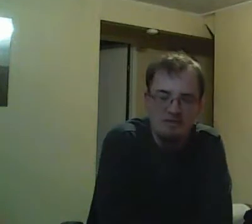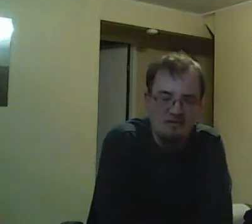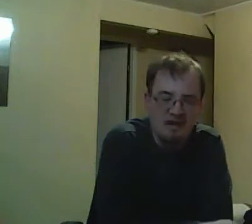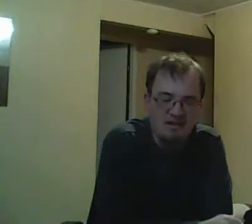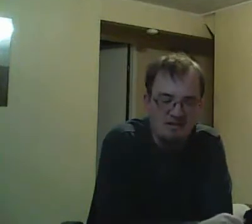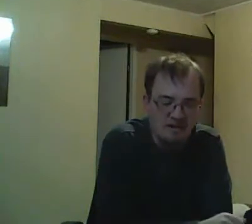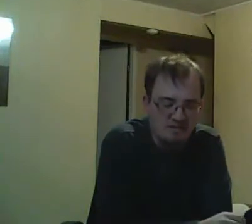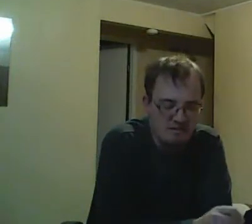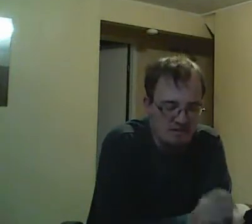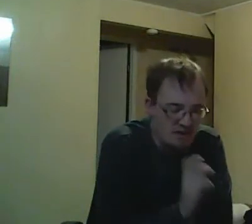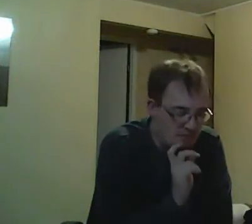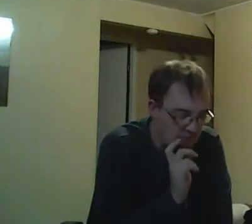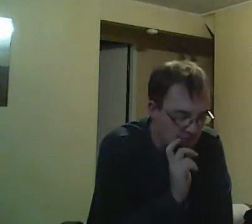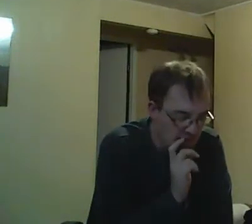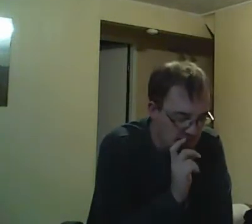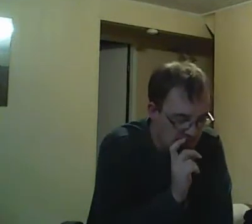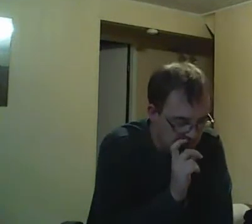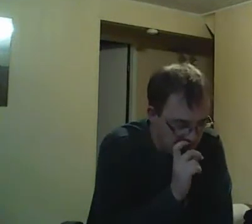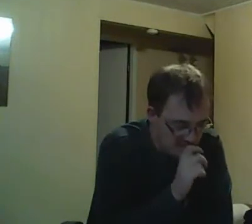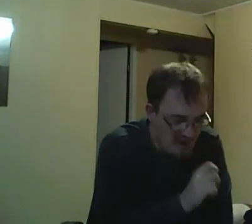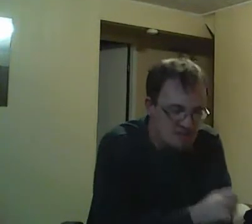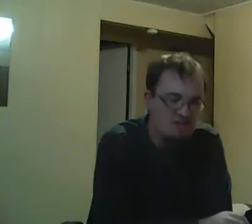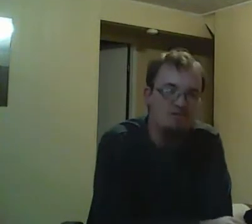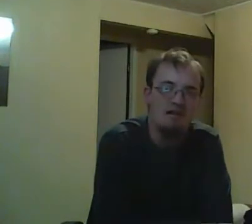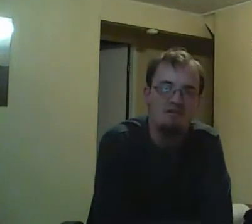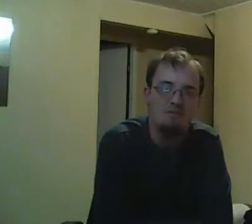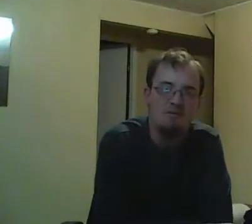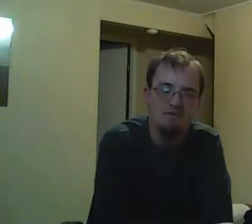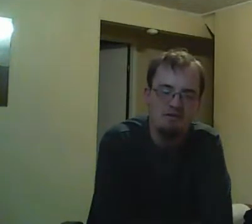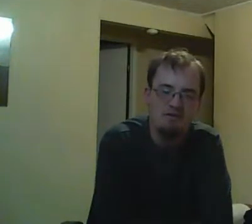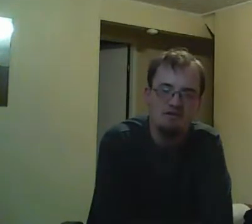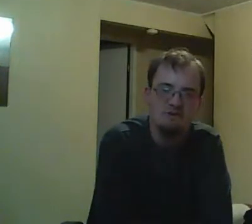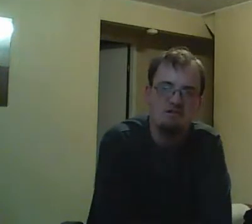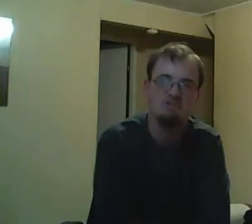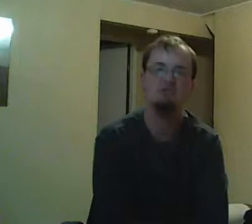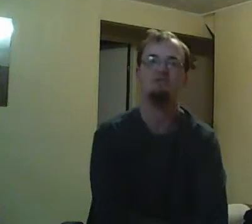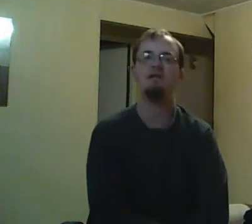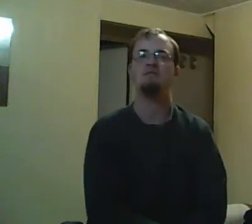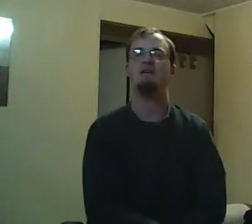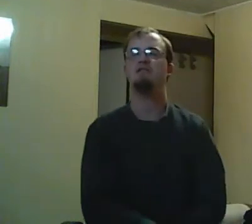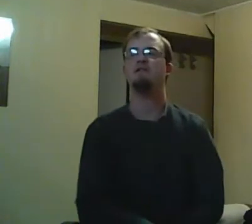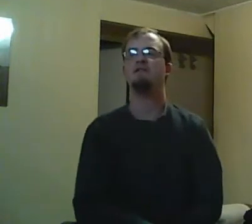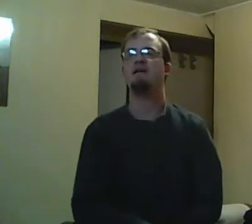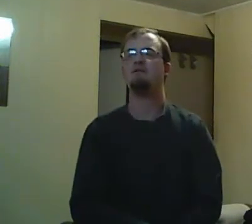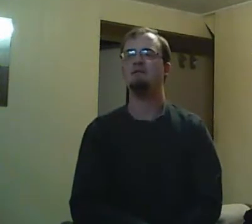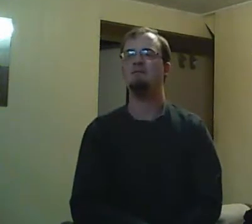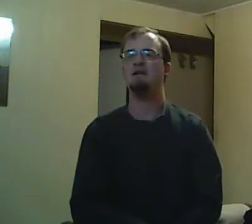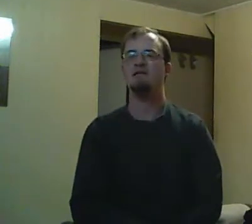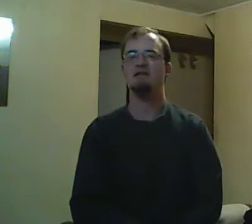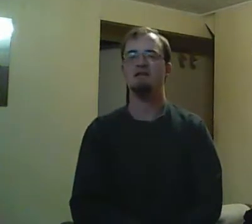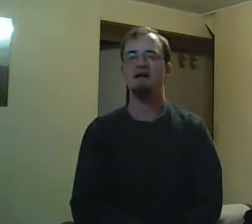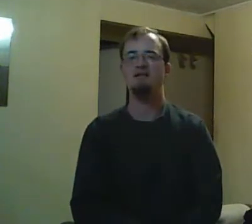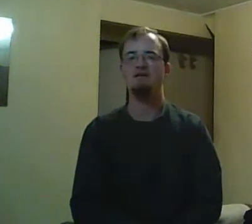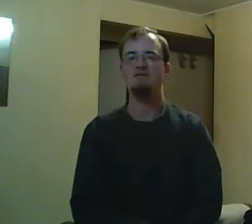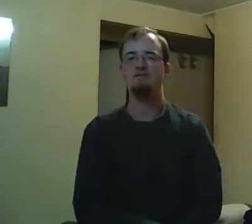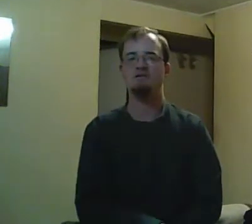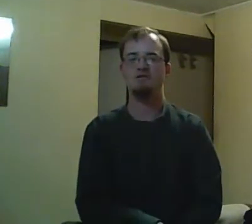She's still the Emma that is the cause girl. But Emma has been bottling up the fact that she's not